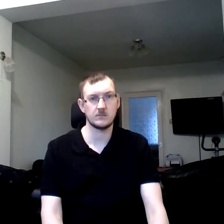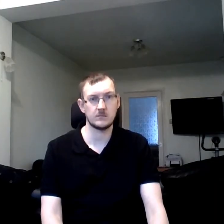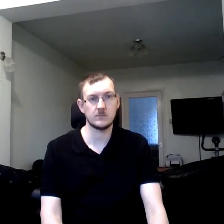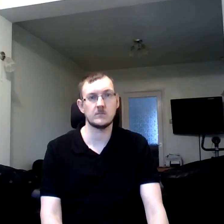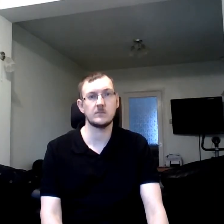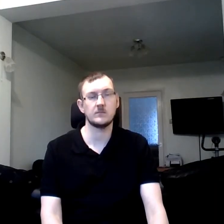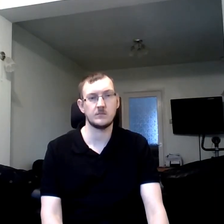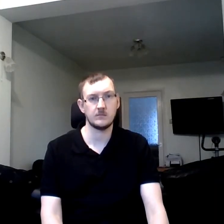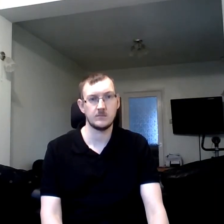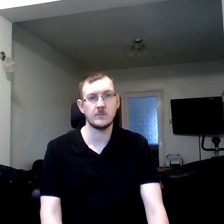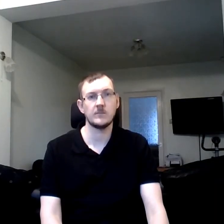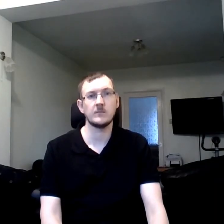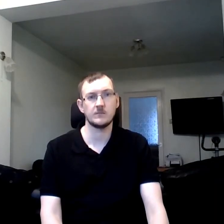We'll bring an offering.